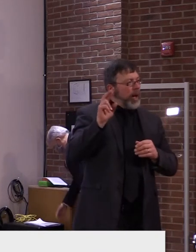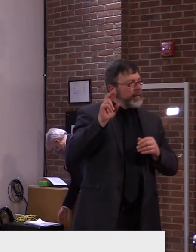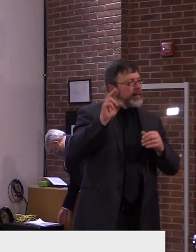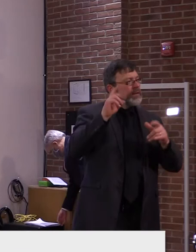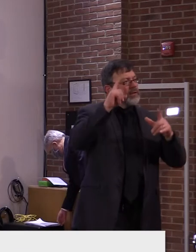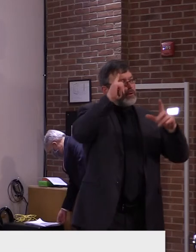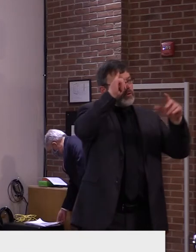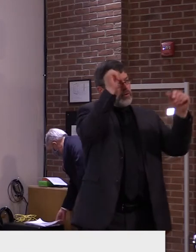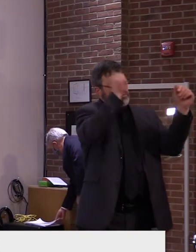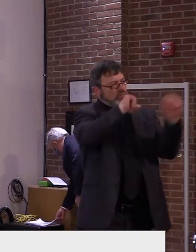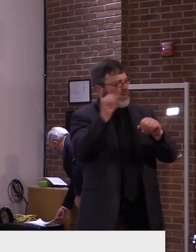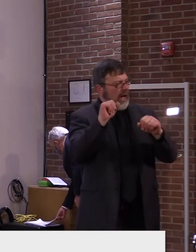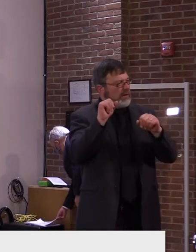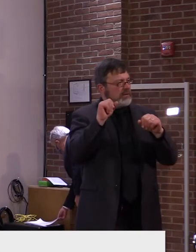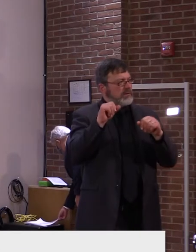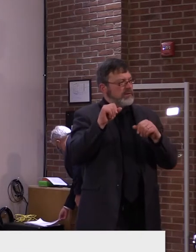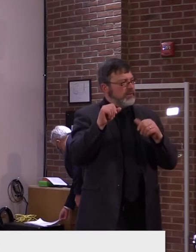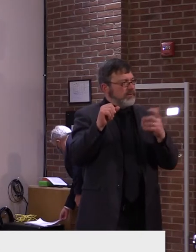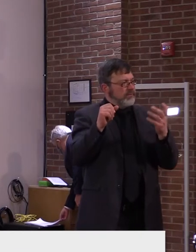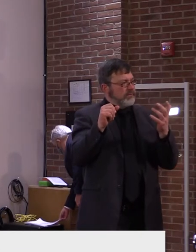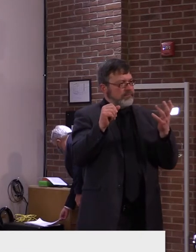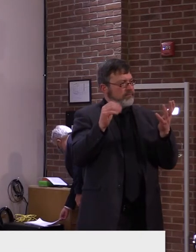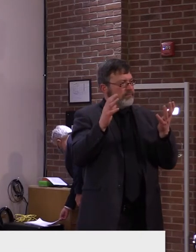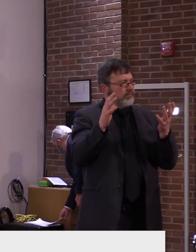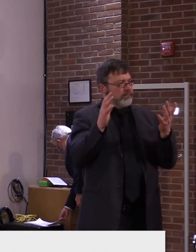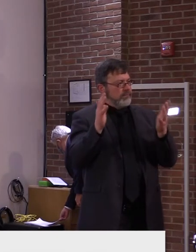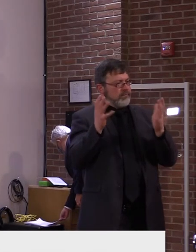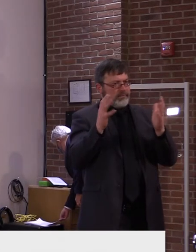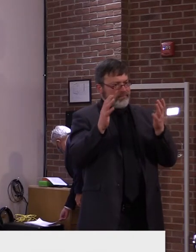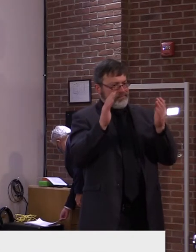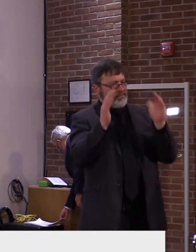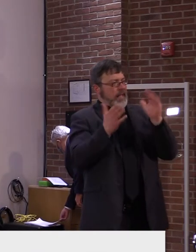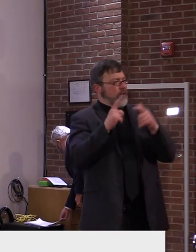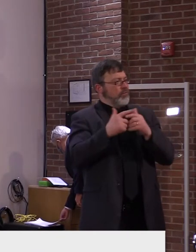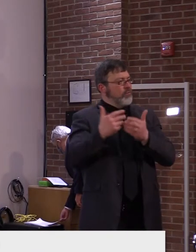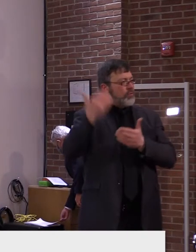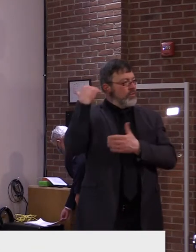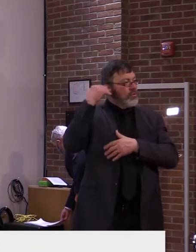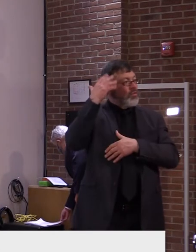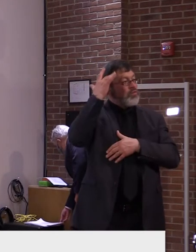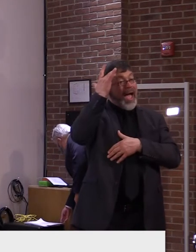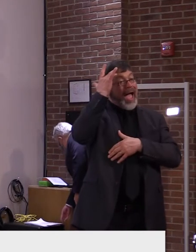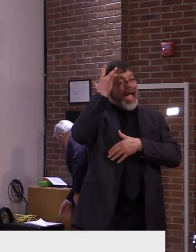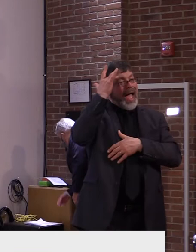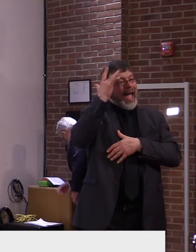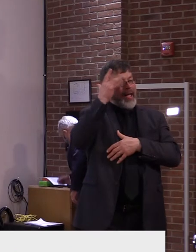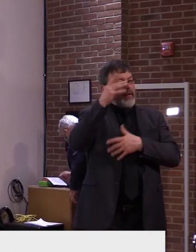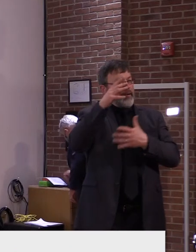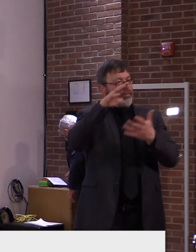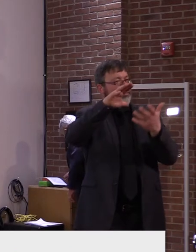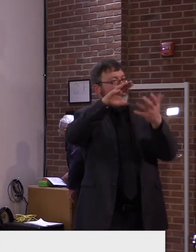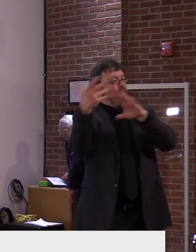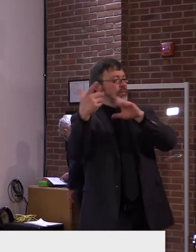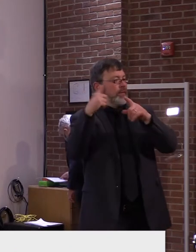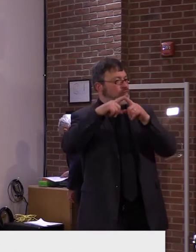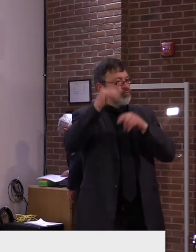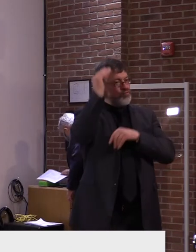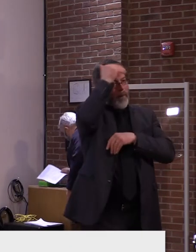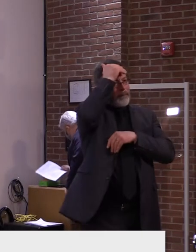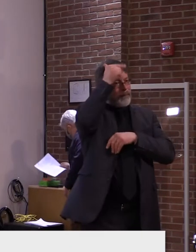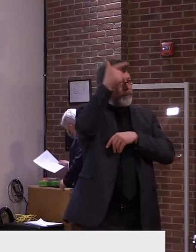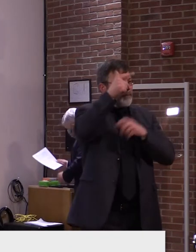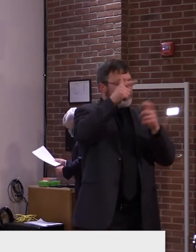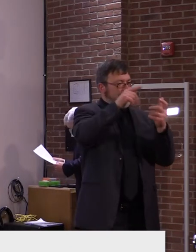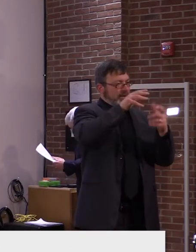former president. Uh, and so he felt he has no chance but to leave and said the party is headed for